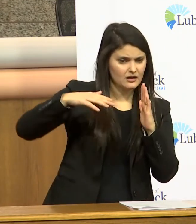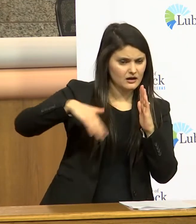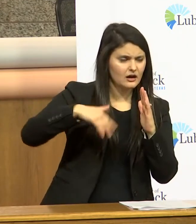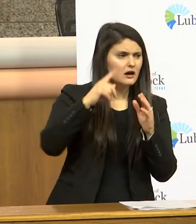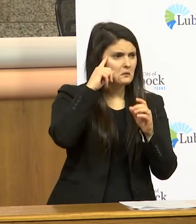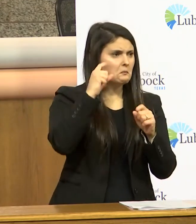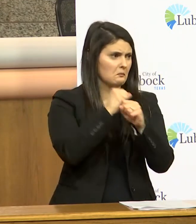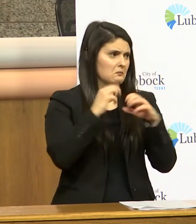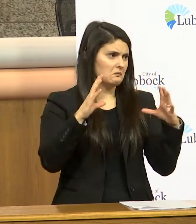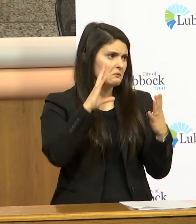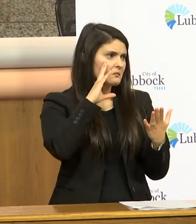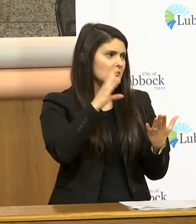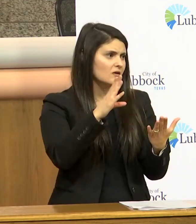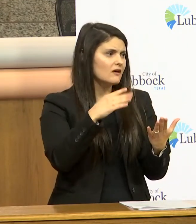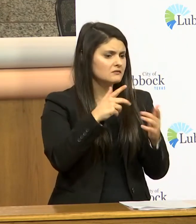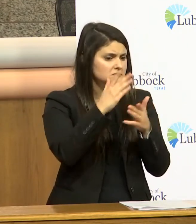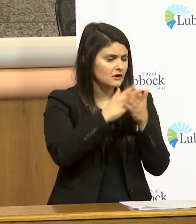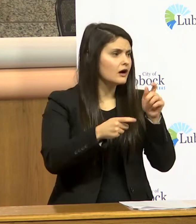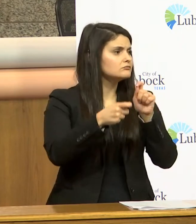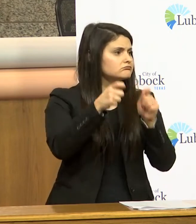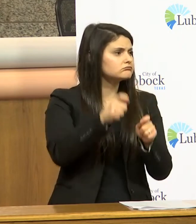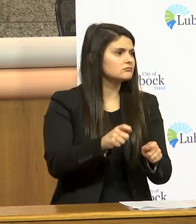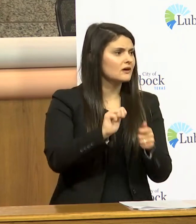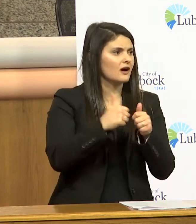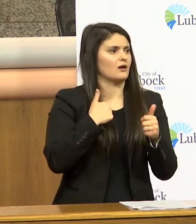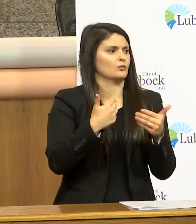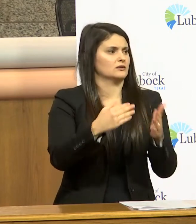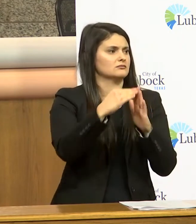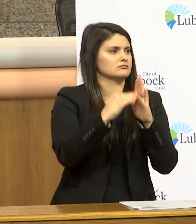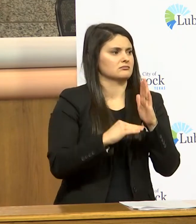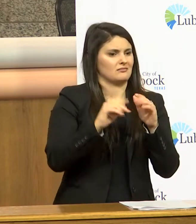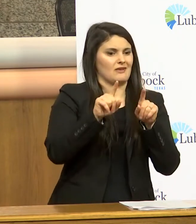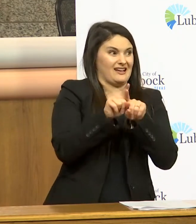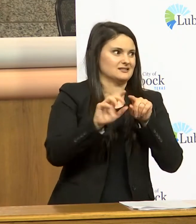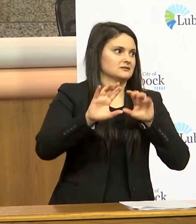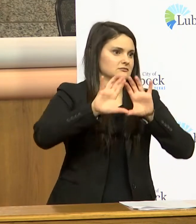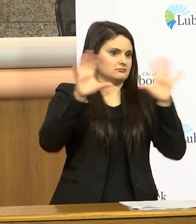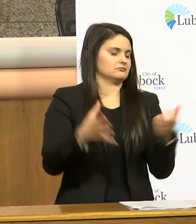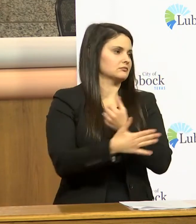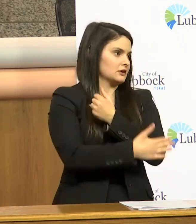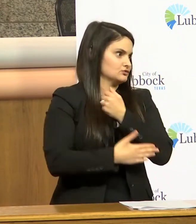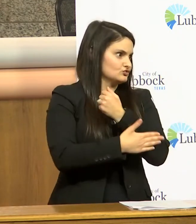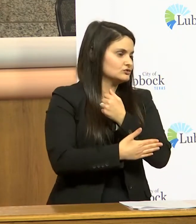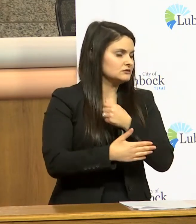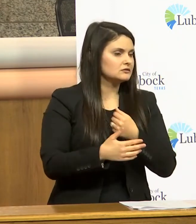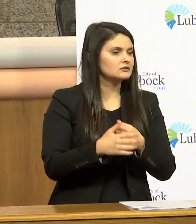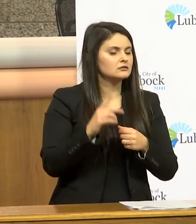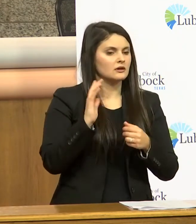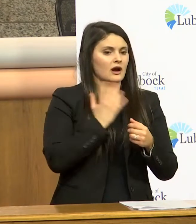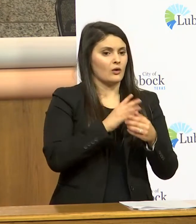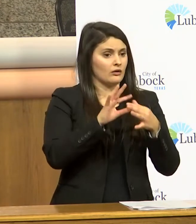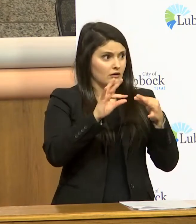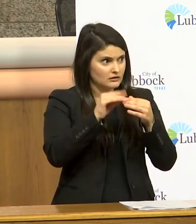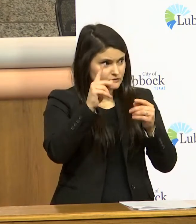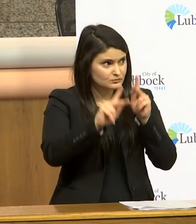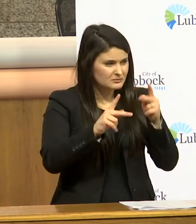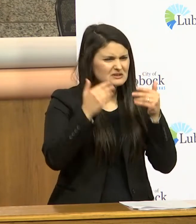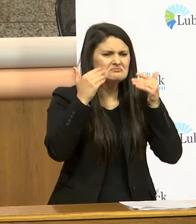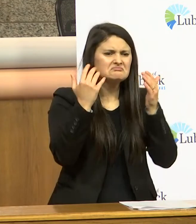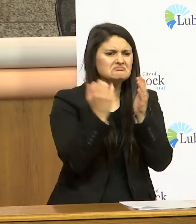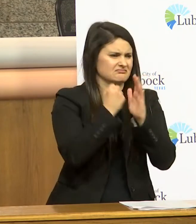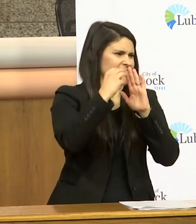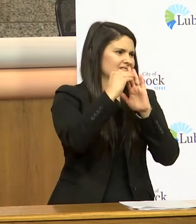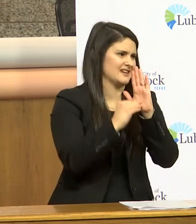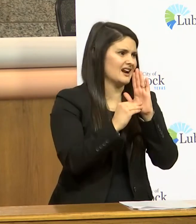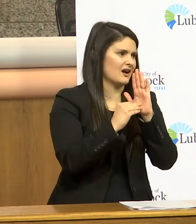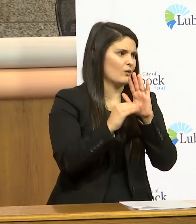would imagine there'll be some some changes to the way we go about that as a country but i think the message to our people is please go ahead and fill out your census